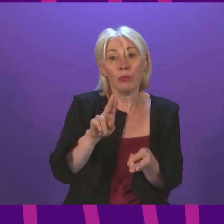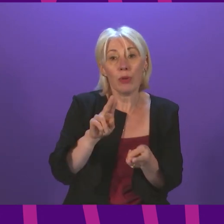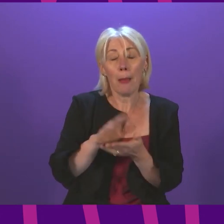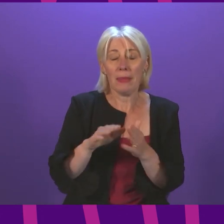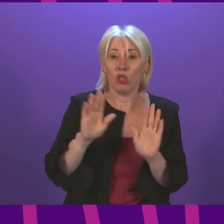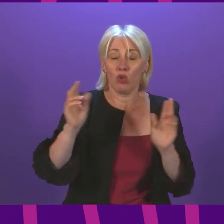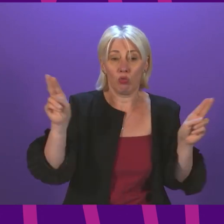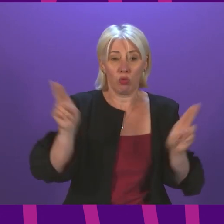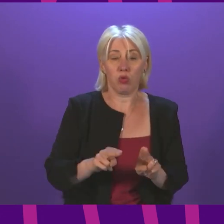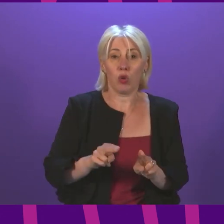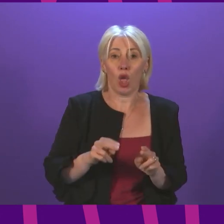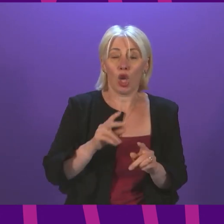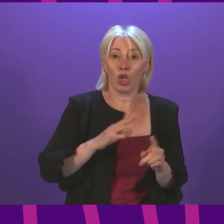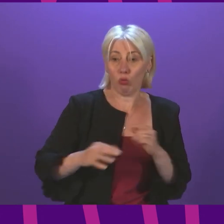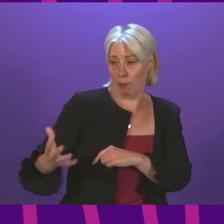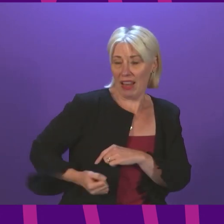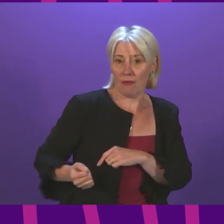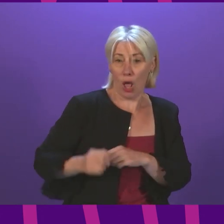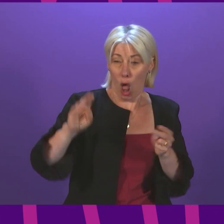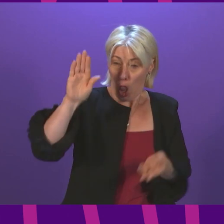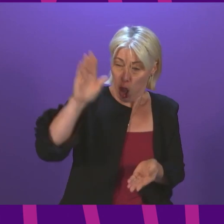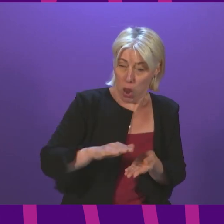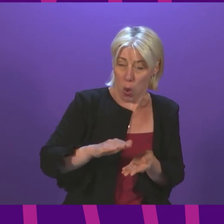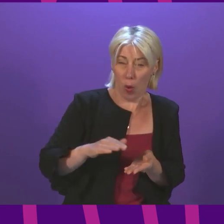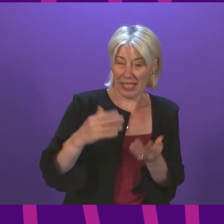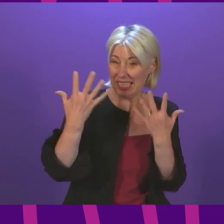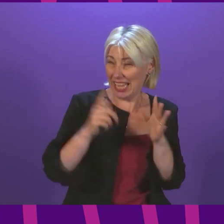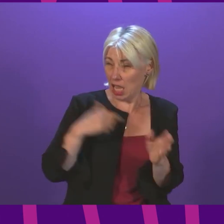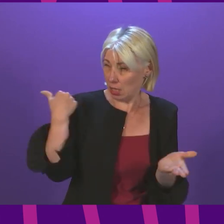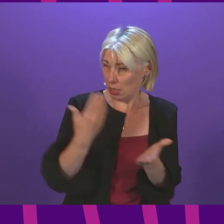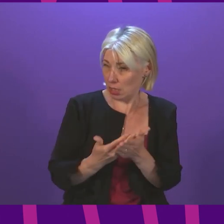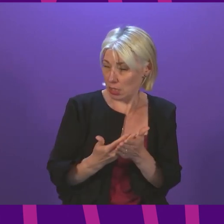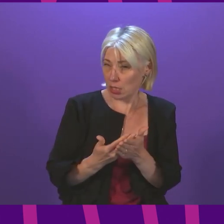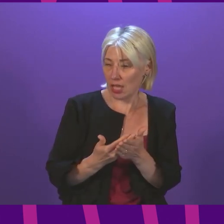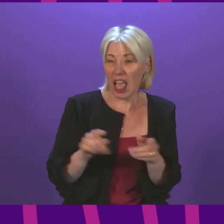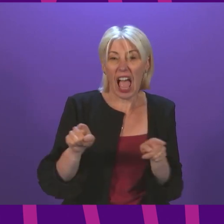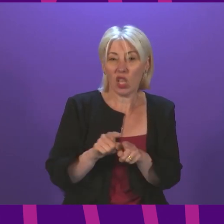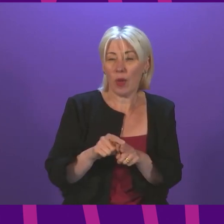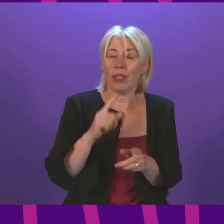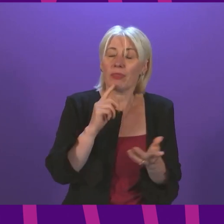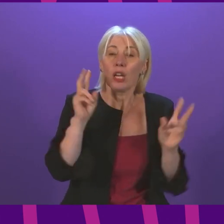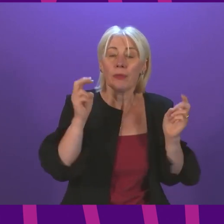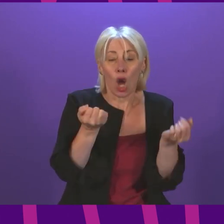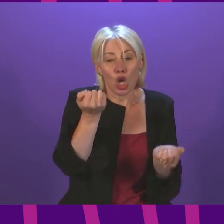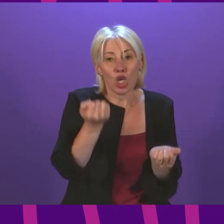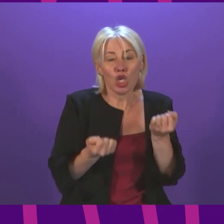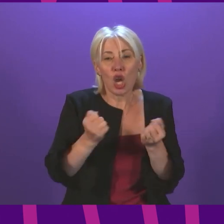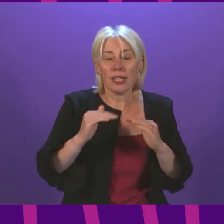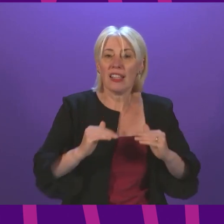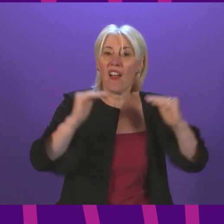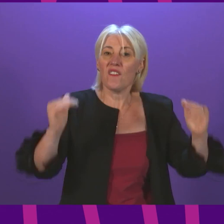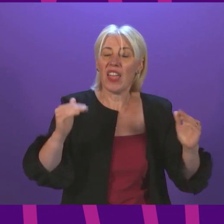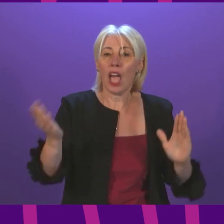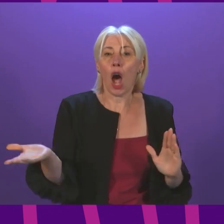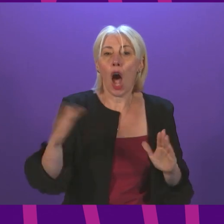Security to the lowest level in decades, and it will end once and for all any pretense about a just and fair recovery from the pandemic.